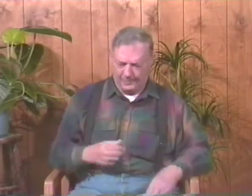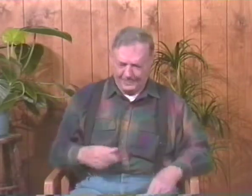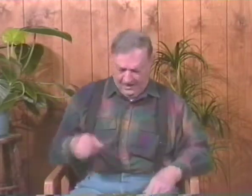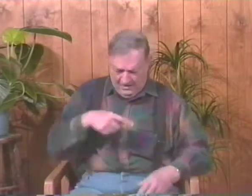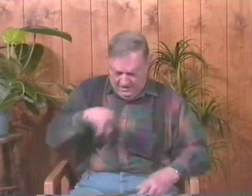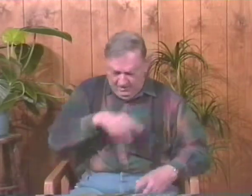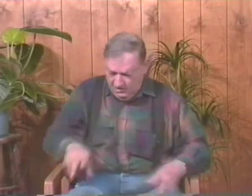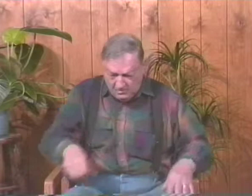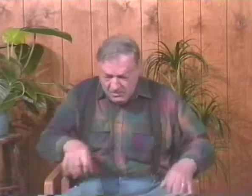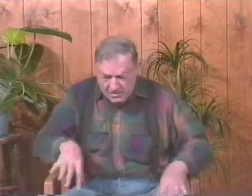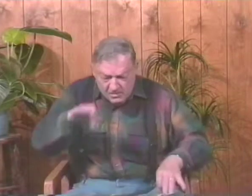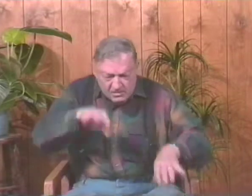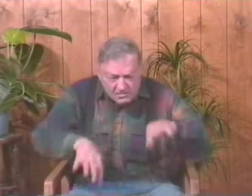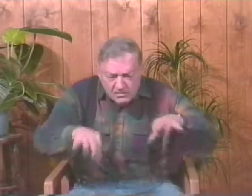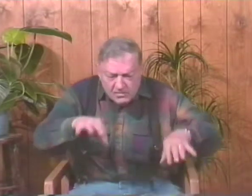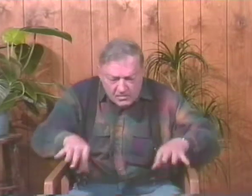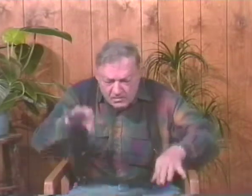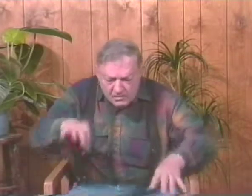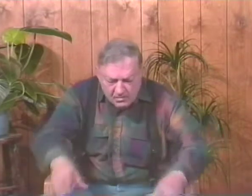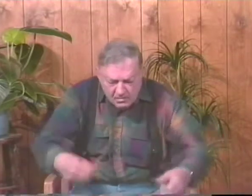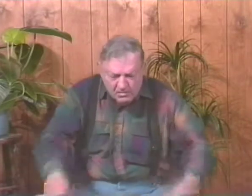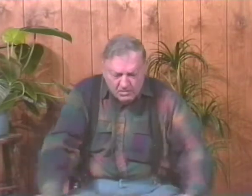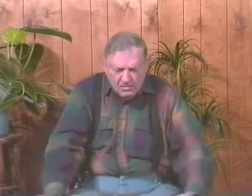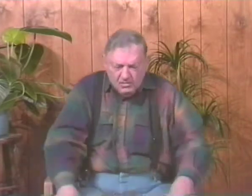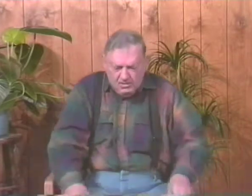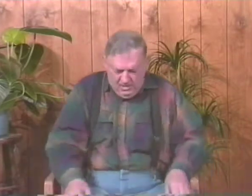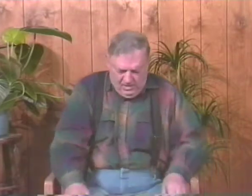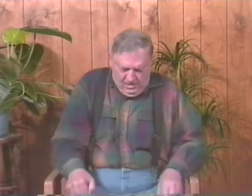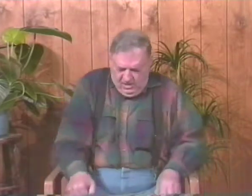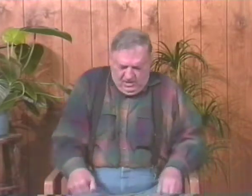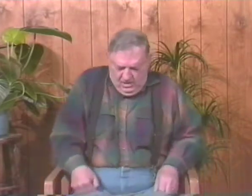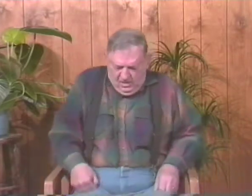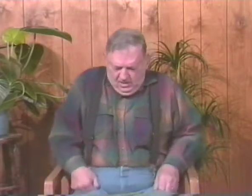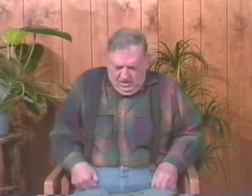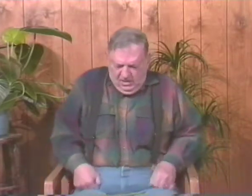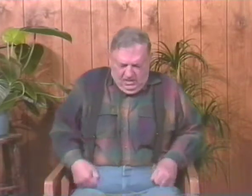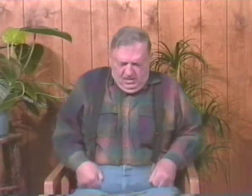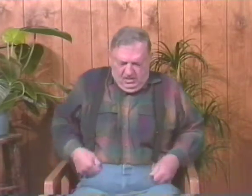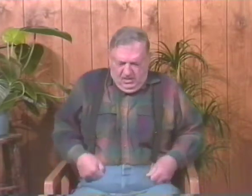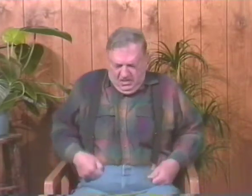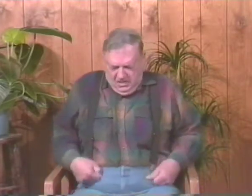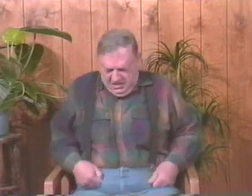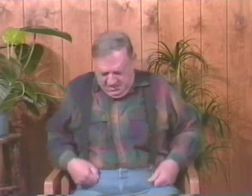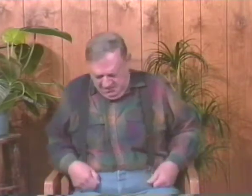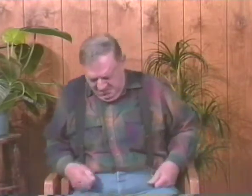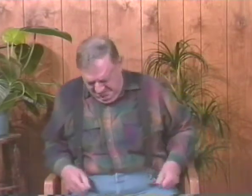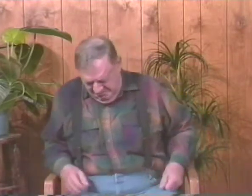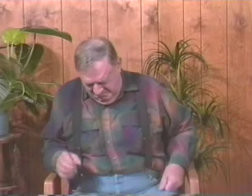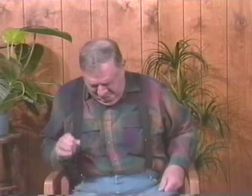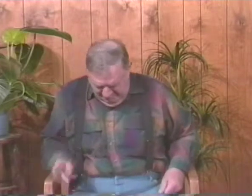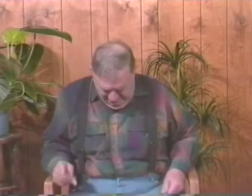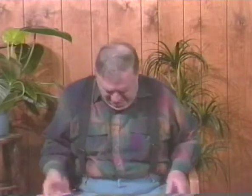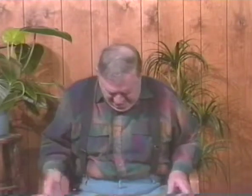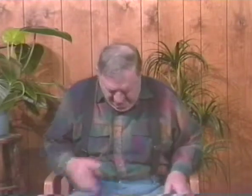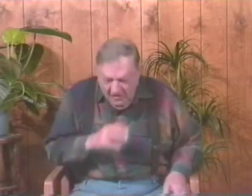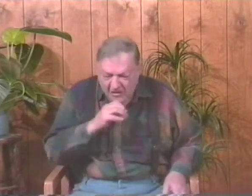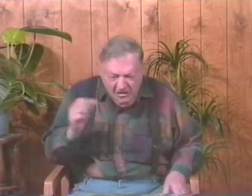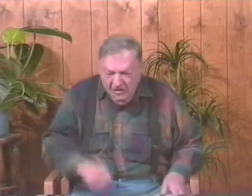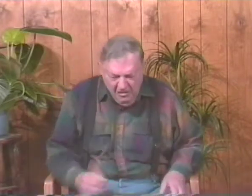their building. And so I went up there and I looked and looked through all the gear. And I found a pair of pants that seemed to fit